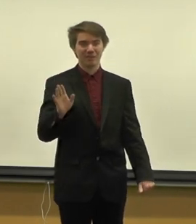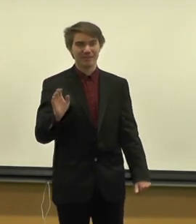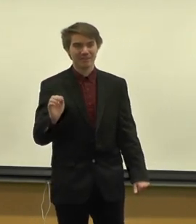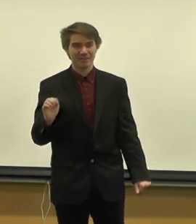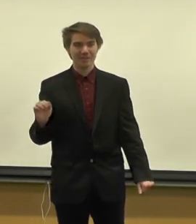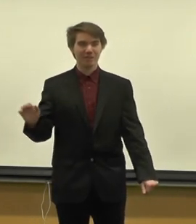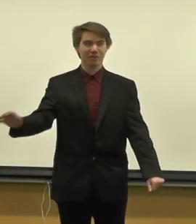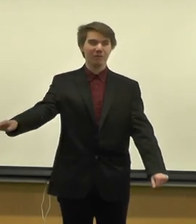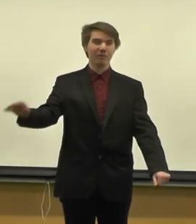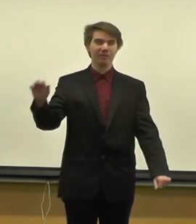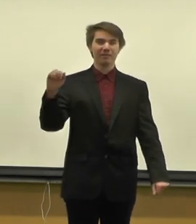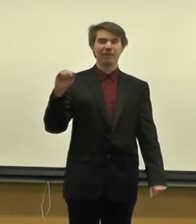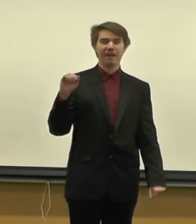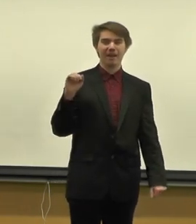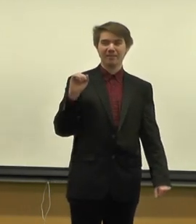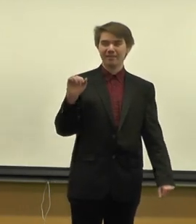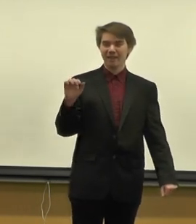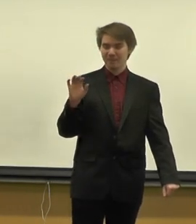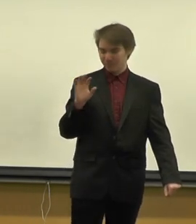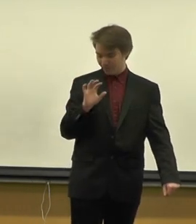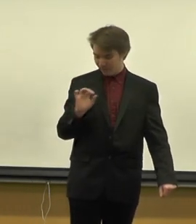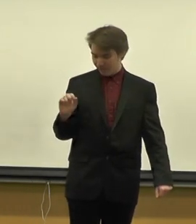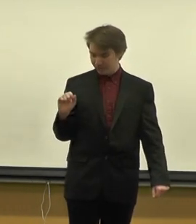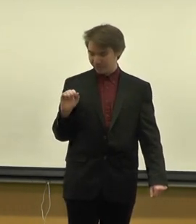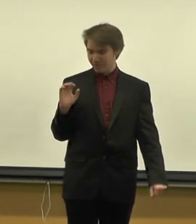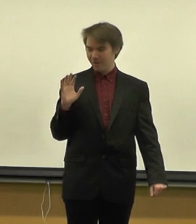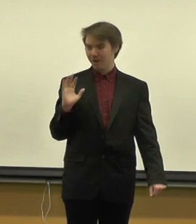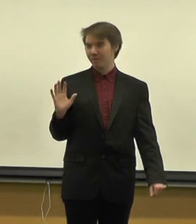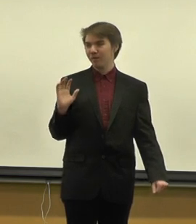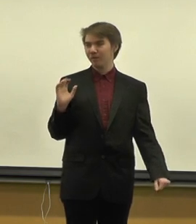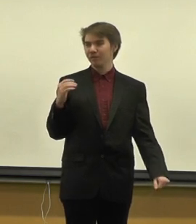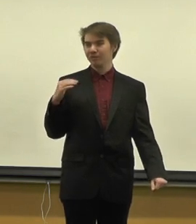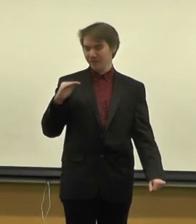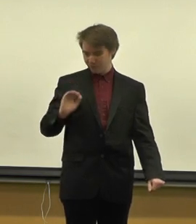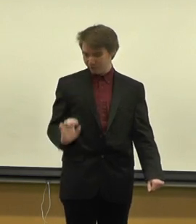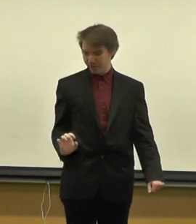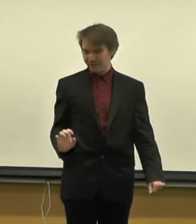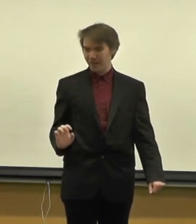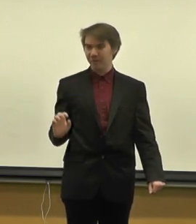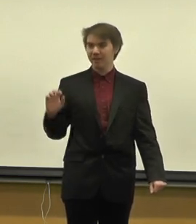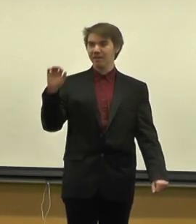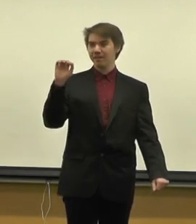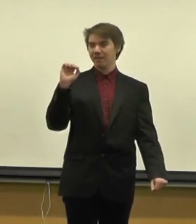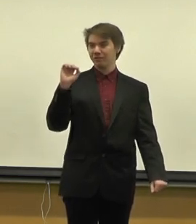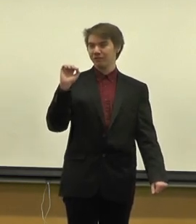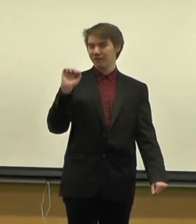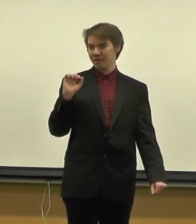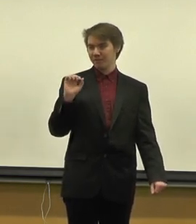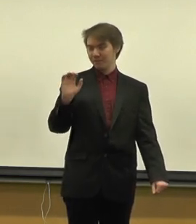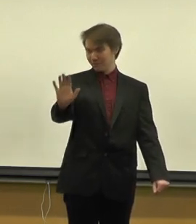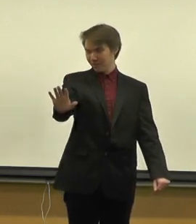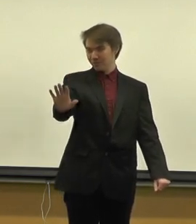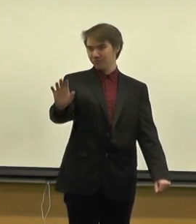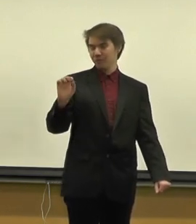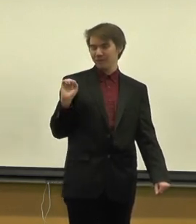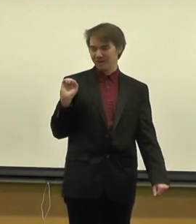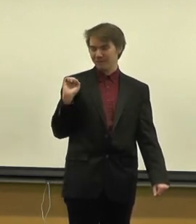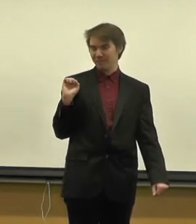one is. So everyone, let's get our hands up around our middle, not too far down, not too far up, not too forward, not too